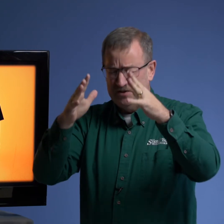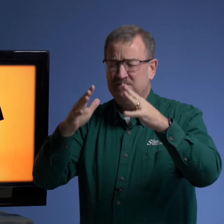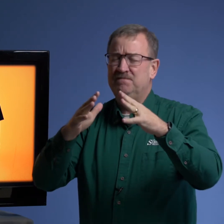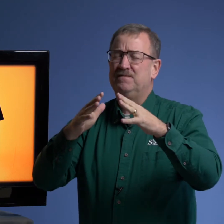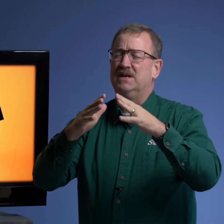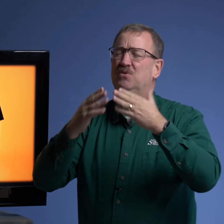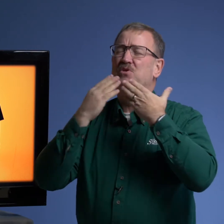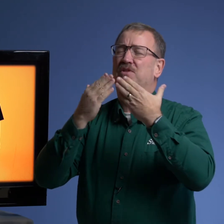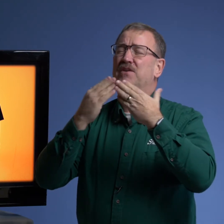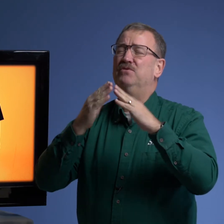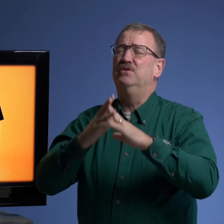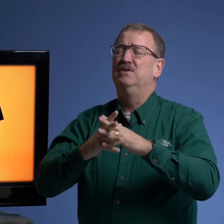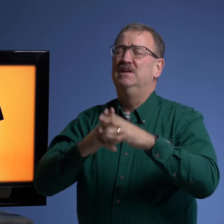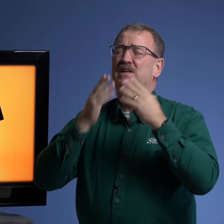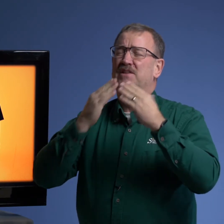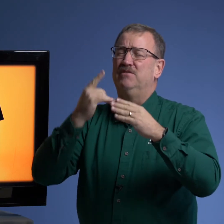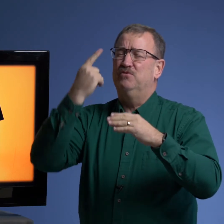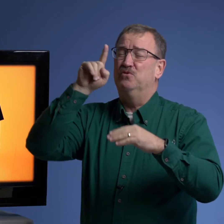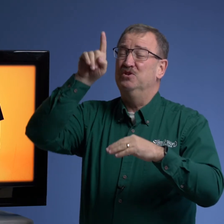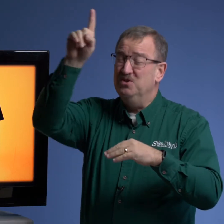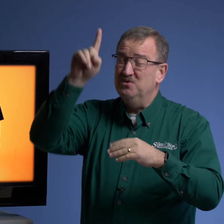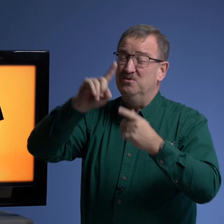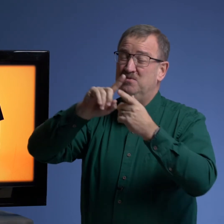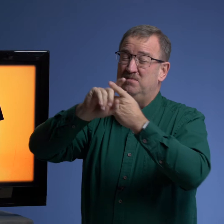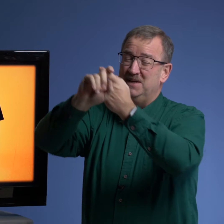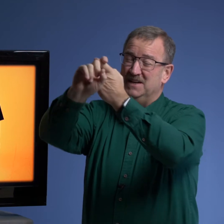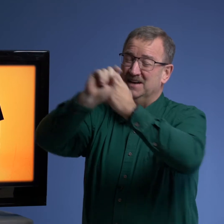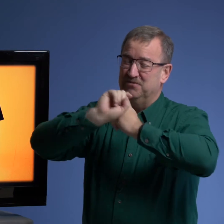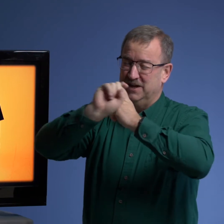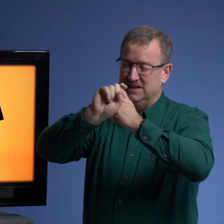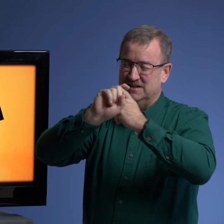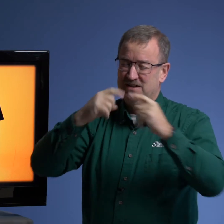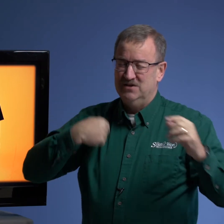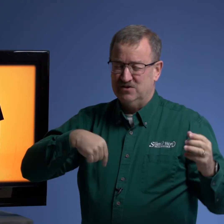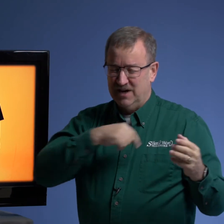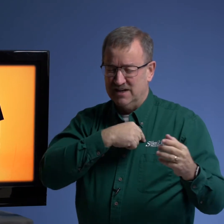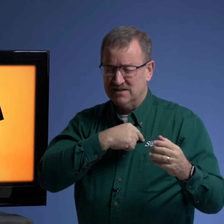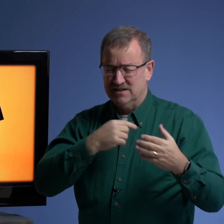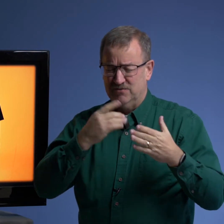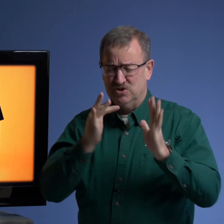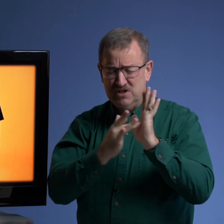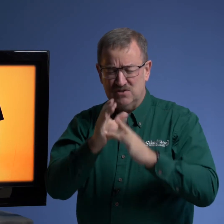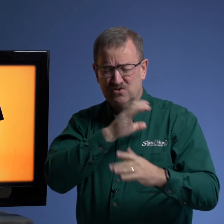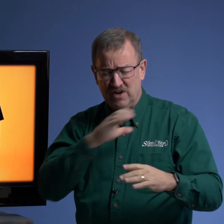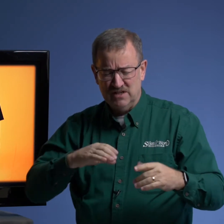we're thankful thankful for you being a friend to us and for jesus christ